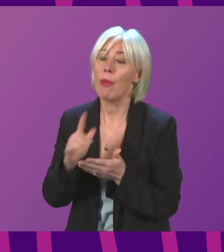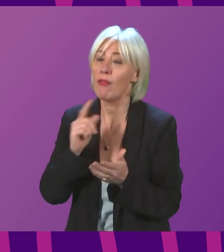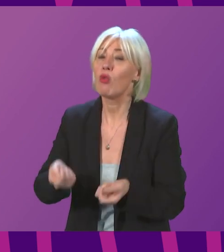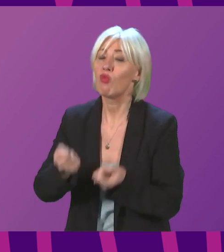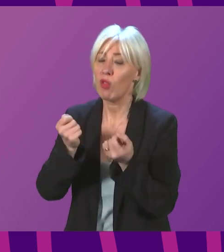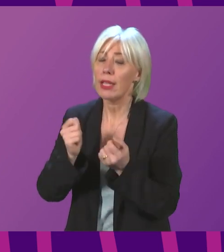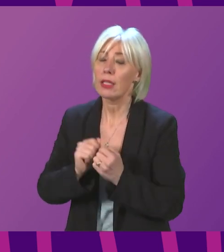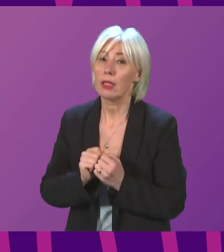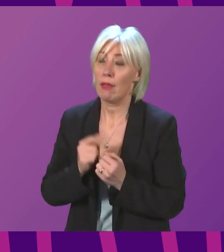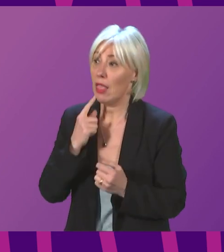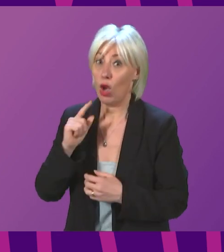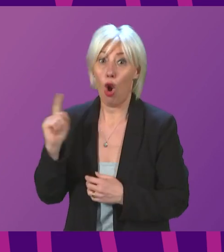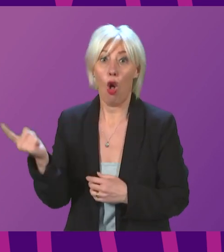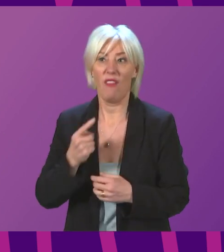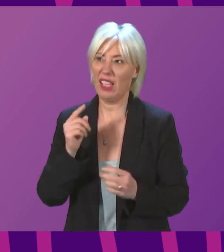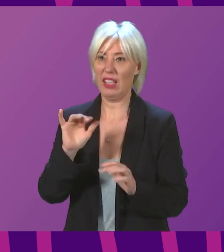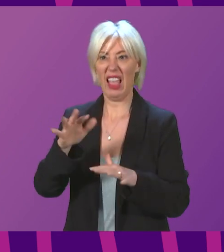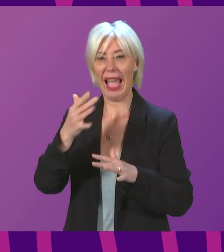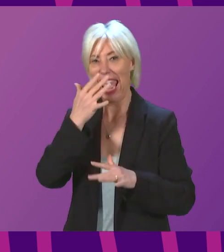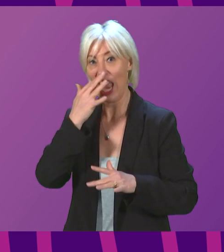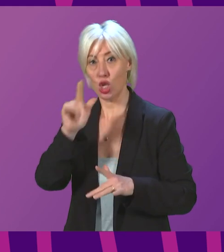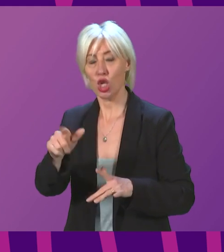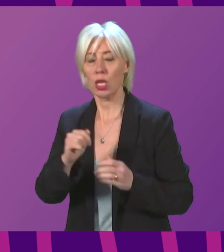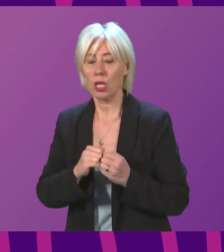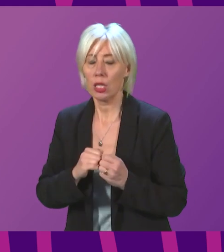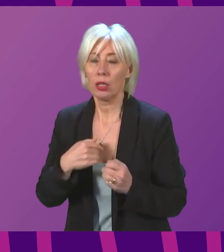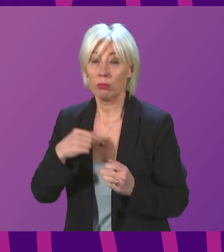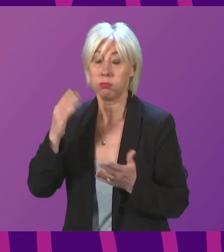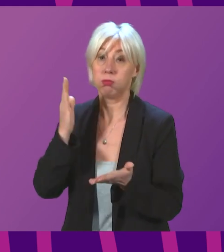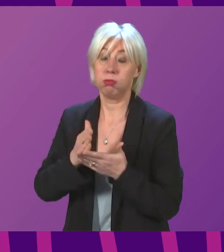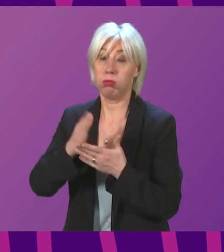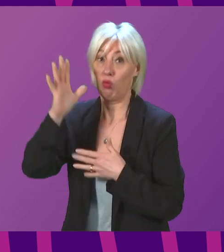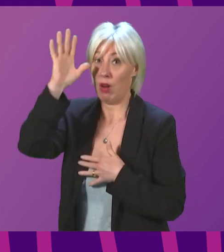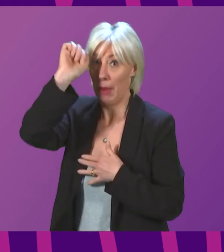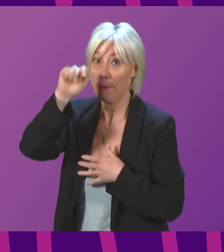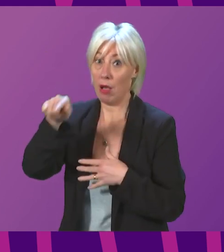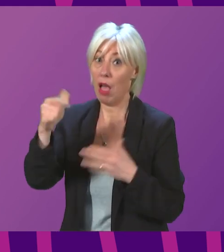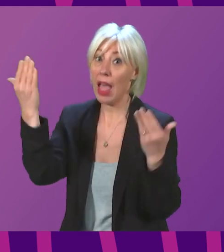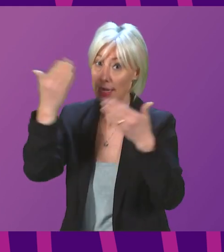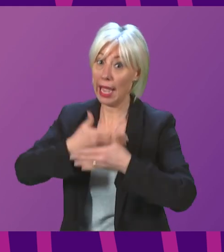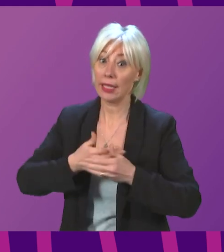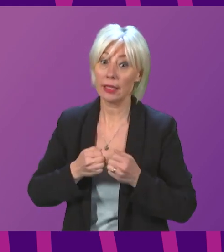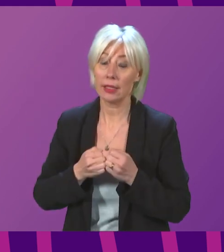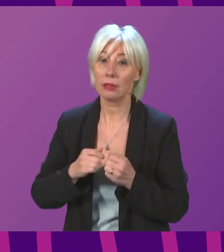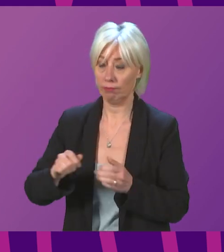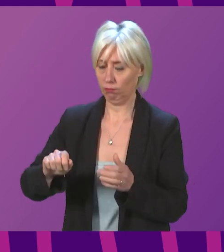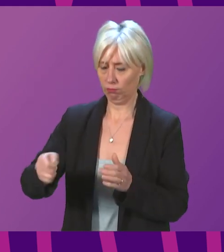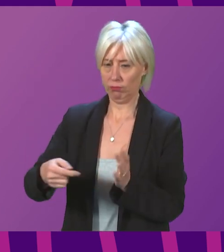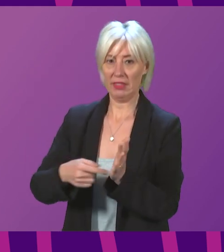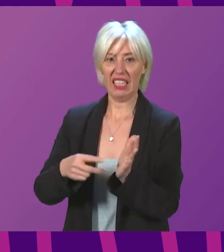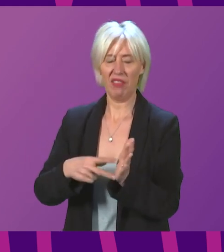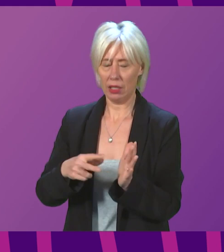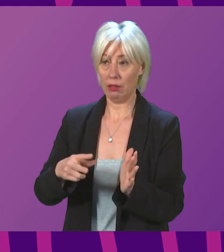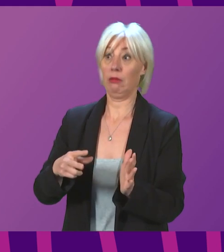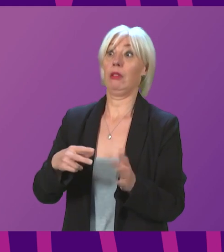all of us of a certain age, I vividly remember that night switching on the television and